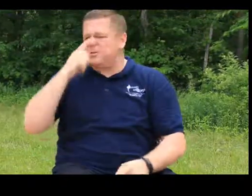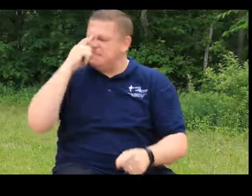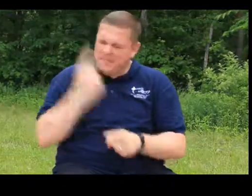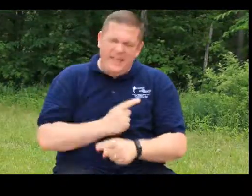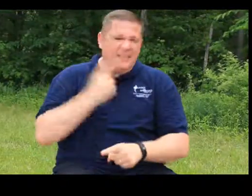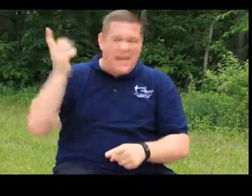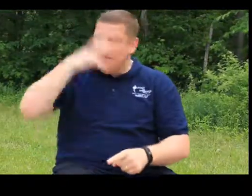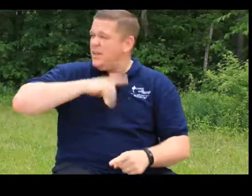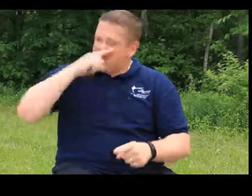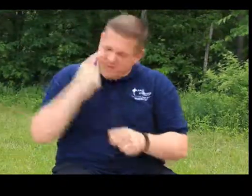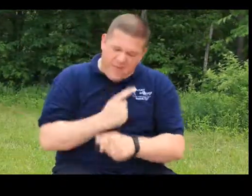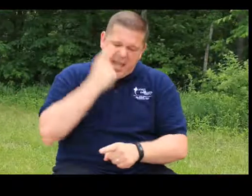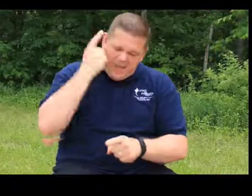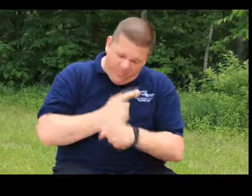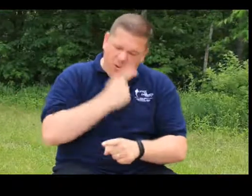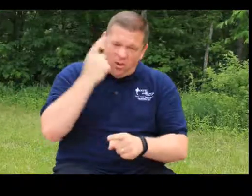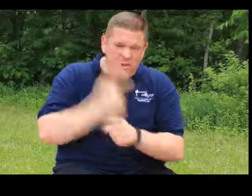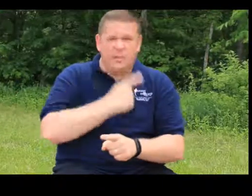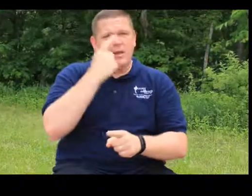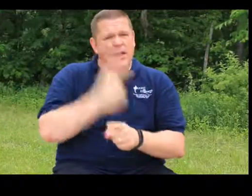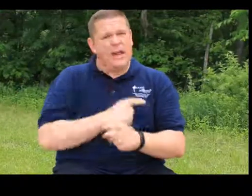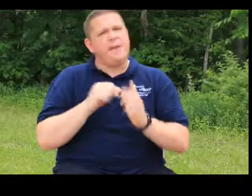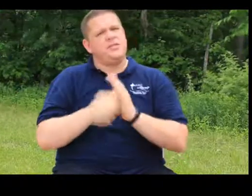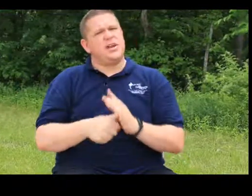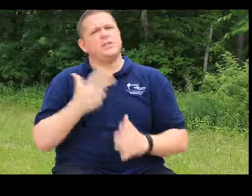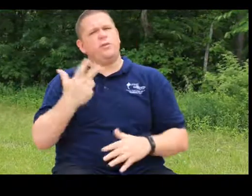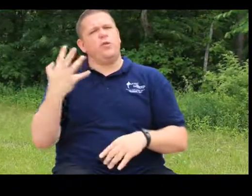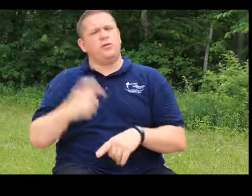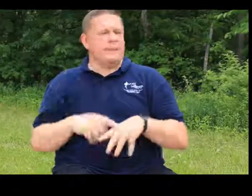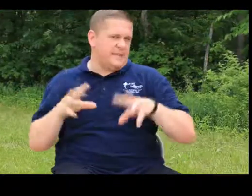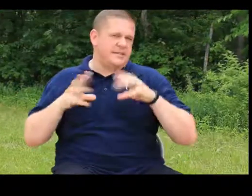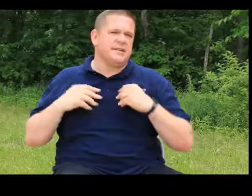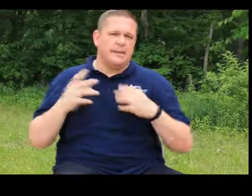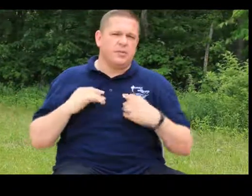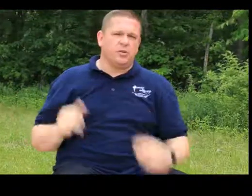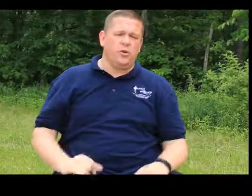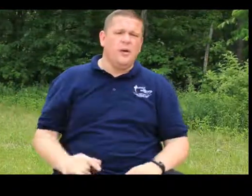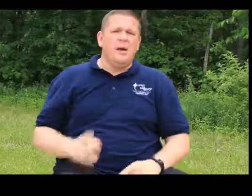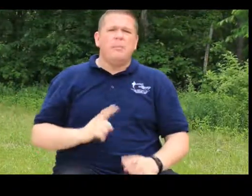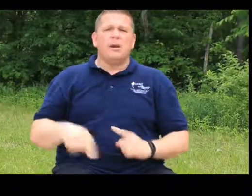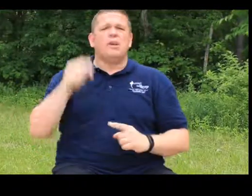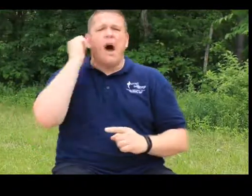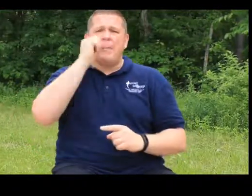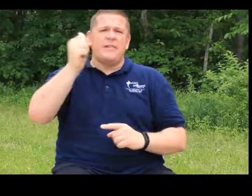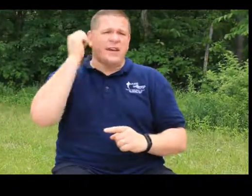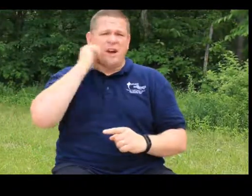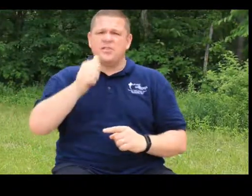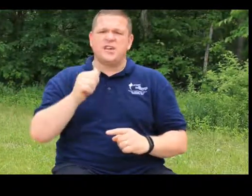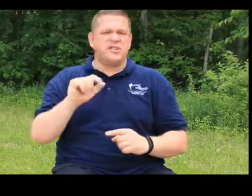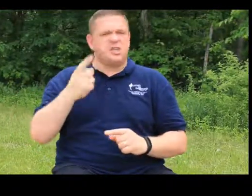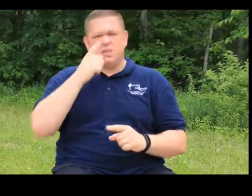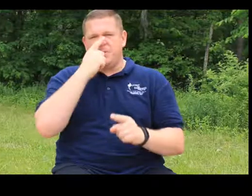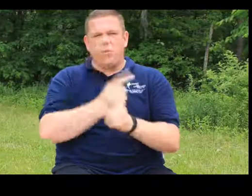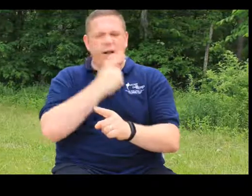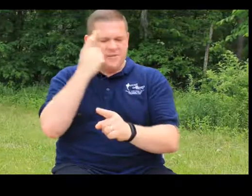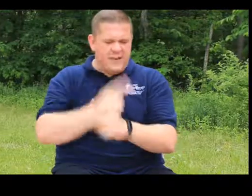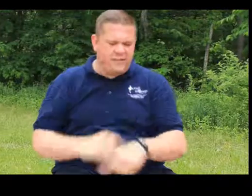So, that man is just faithful. And I emphasize it three or four times and that's acceptable too. But in common everyday conversation, it's just to be twice faithful.